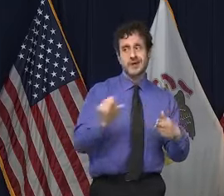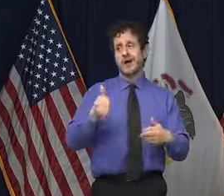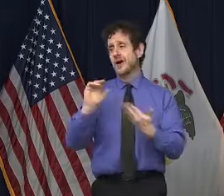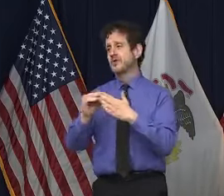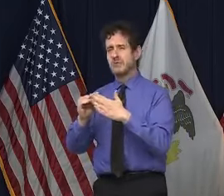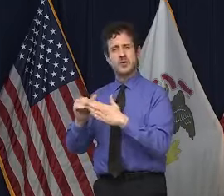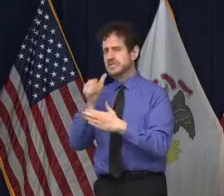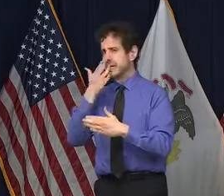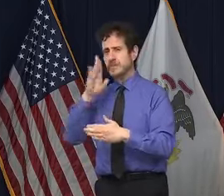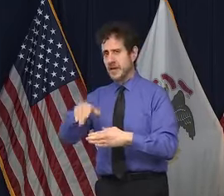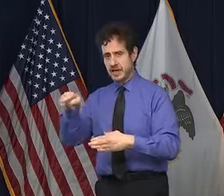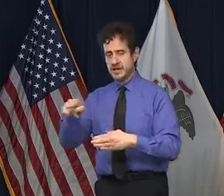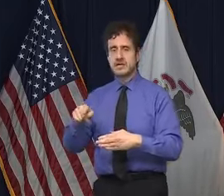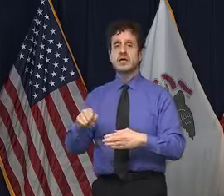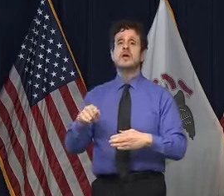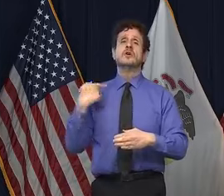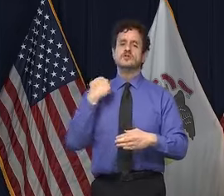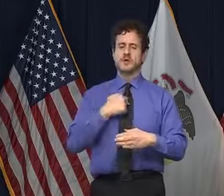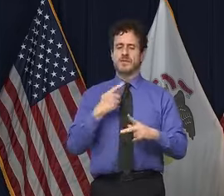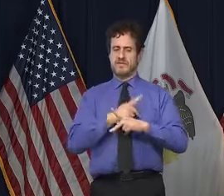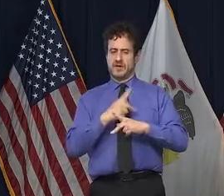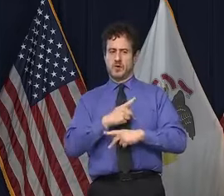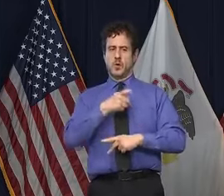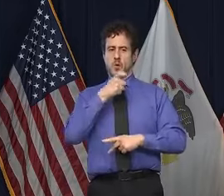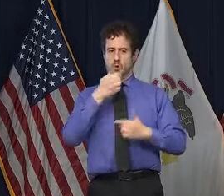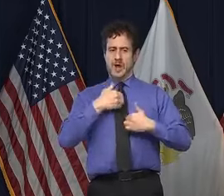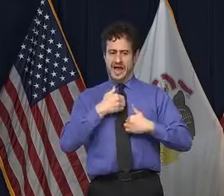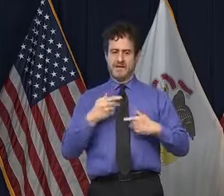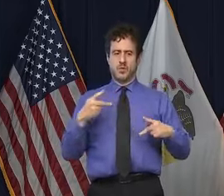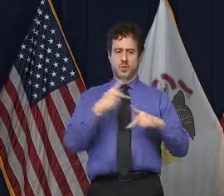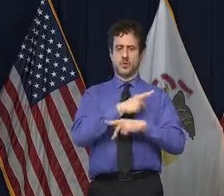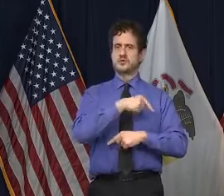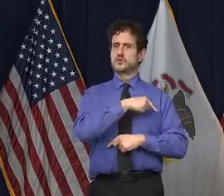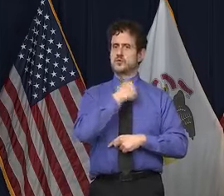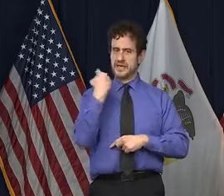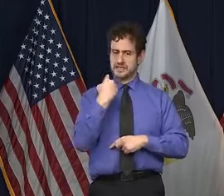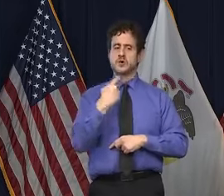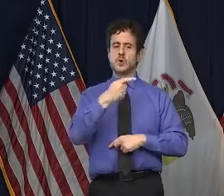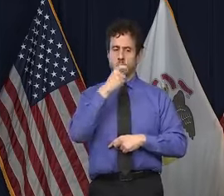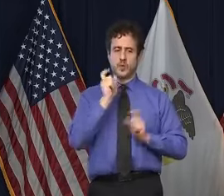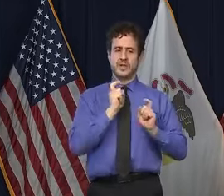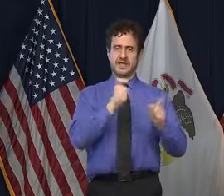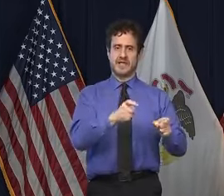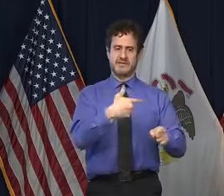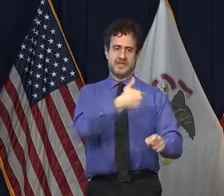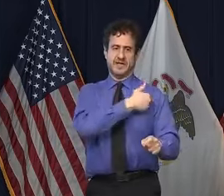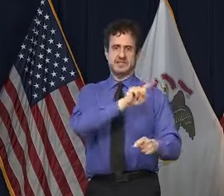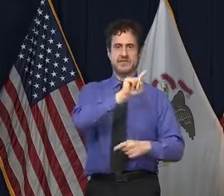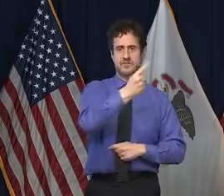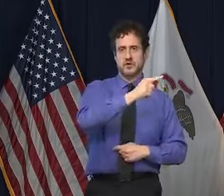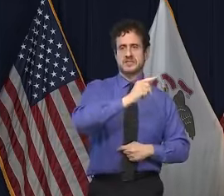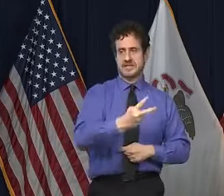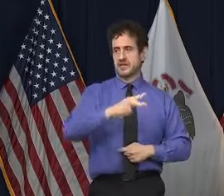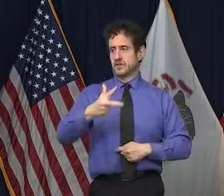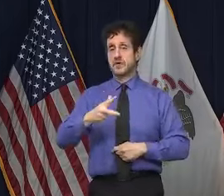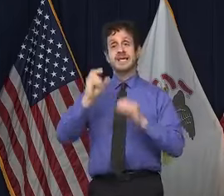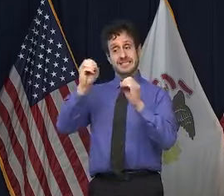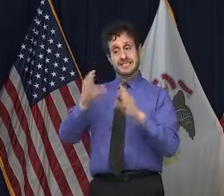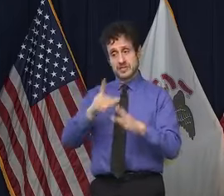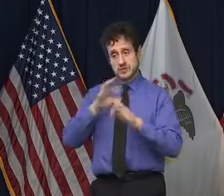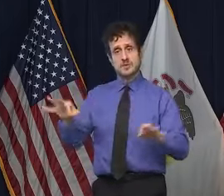consideration of who will get it next. Certainly teachers are very important, but I also want to make sure that as individuals,